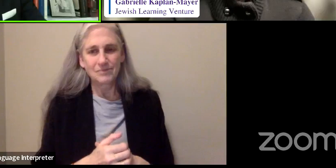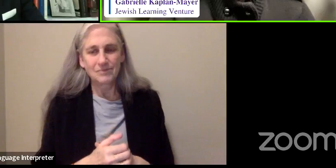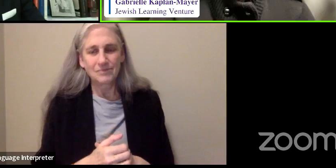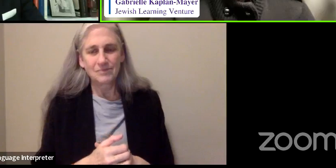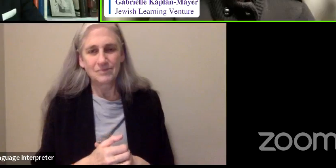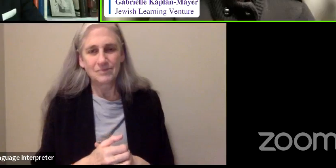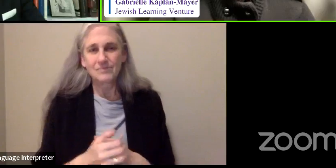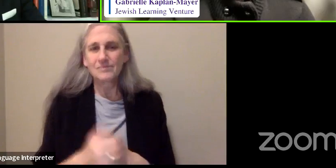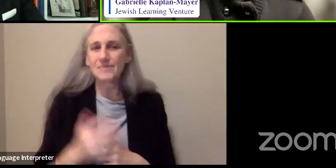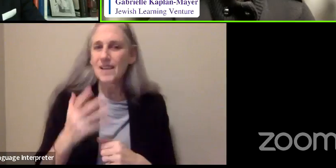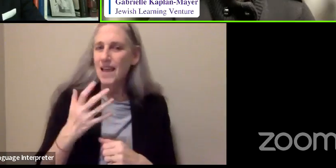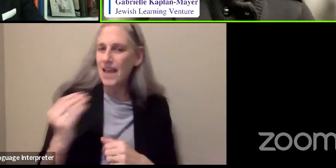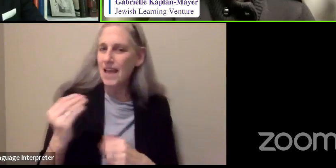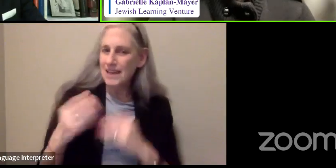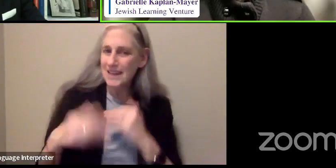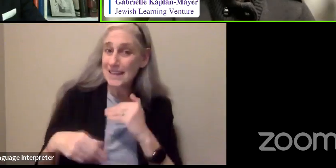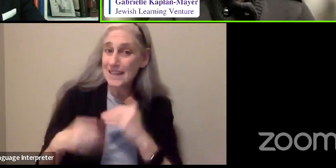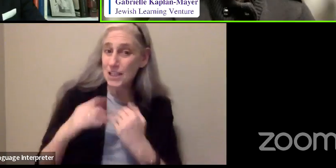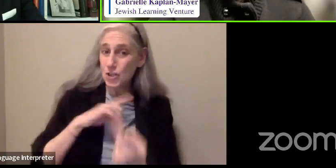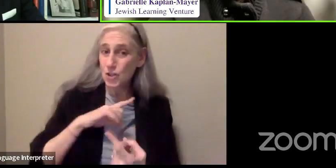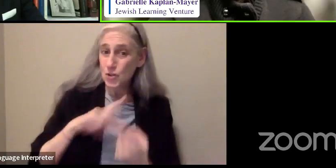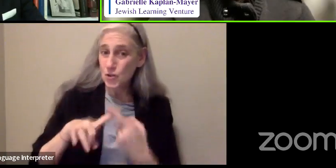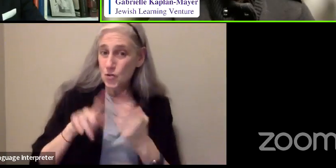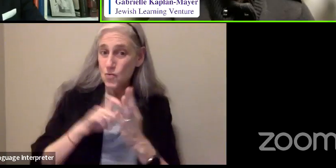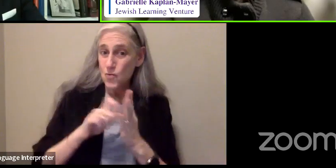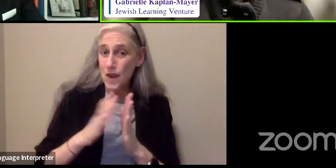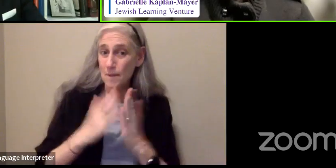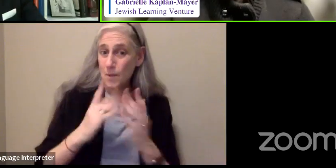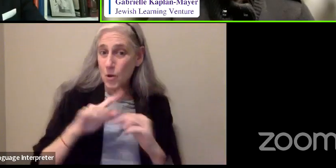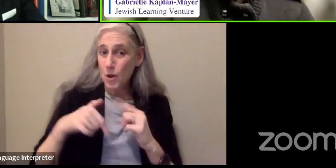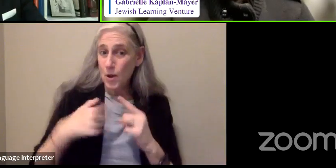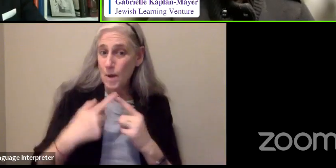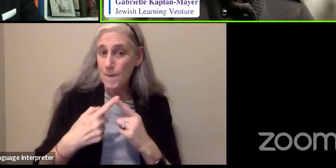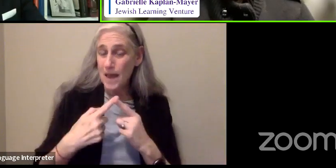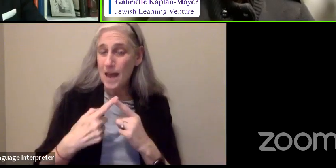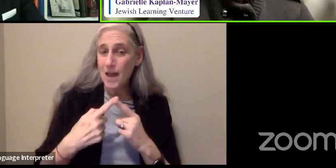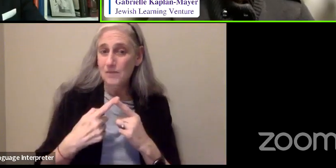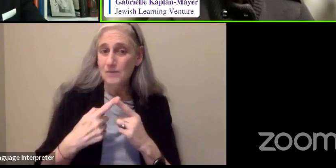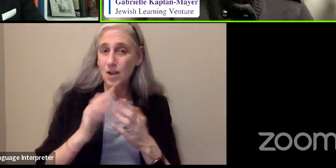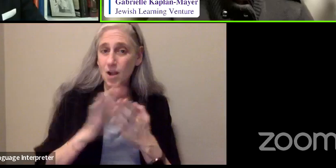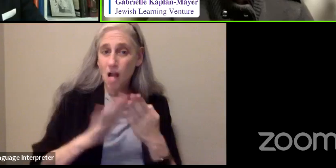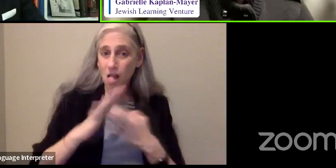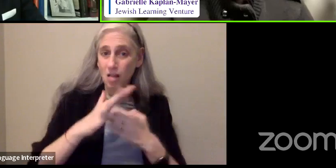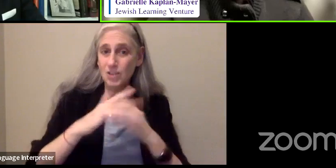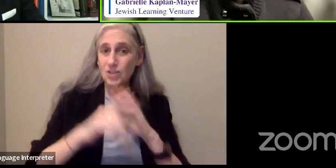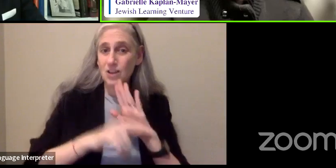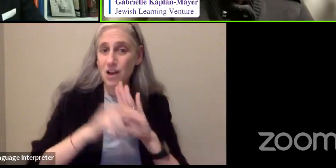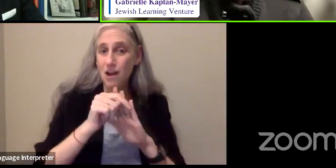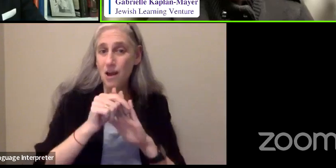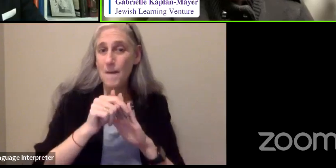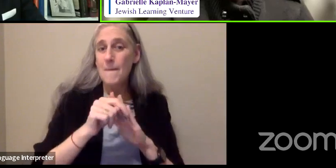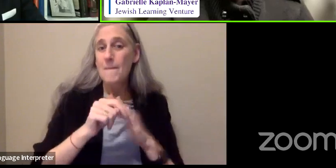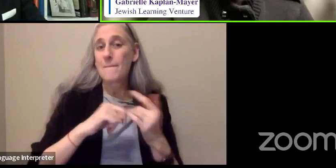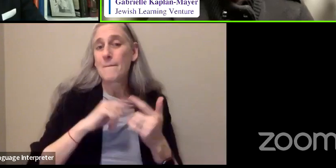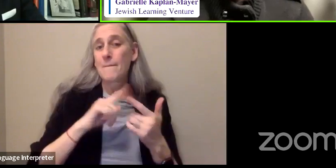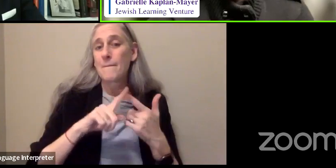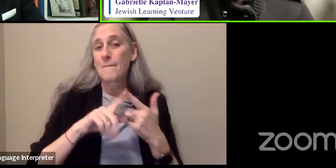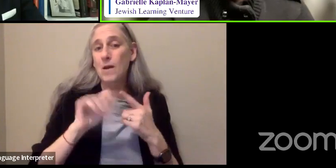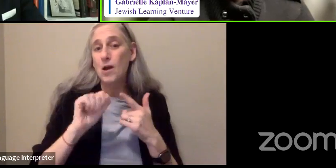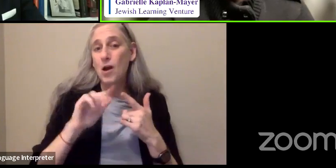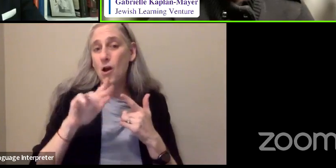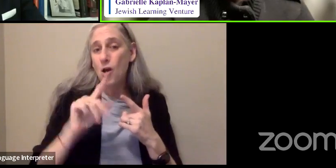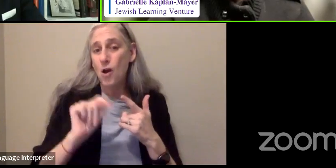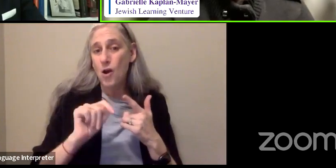And in addition to writing in the book about being in college and having art, and your other roommate